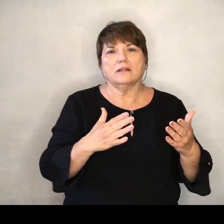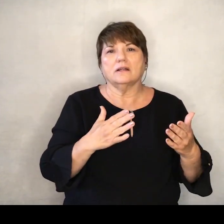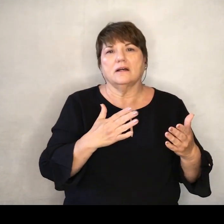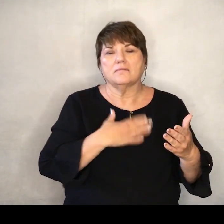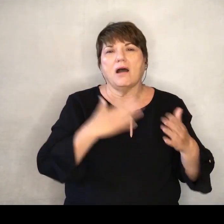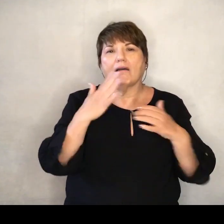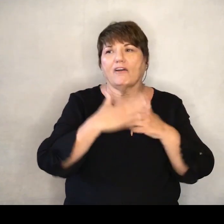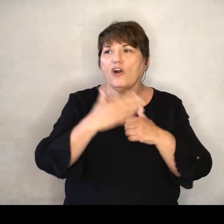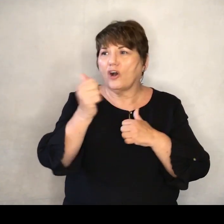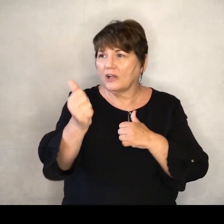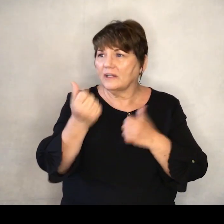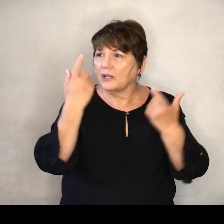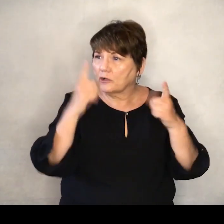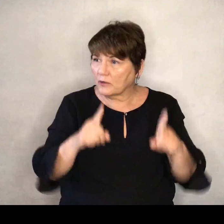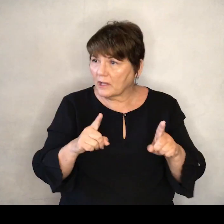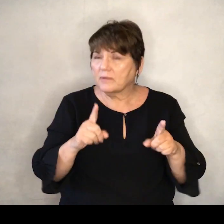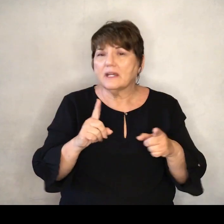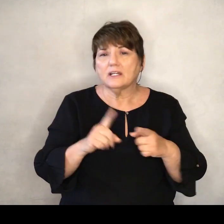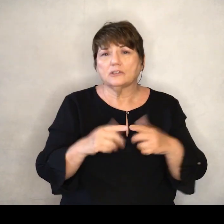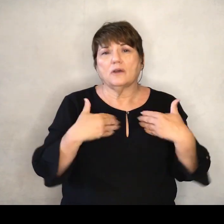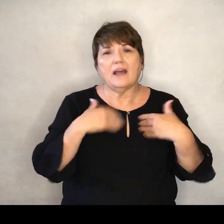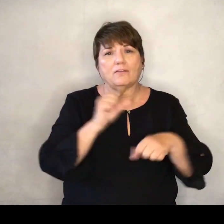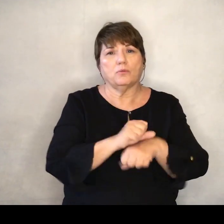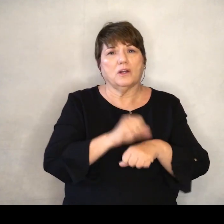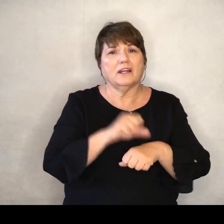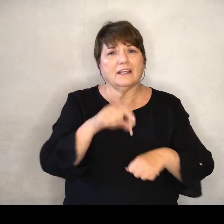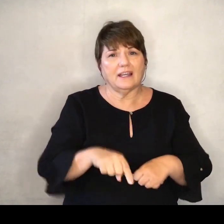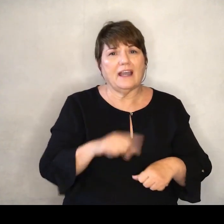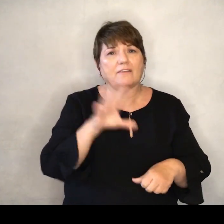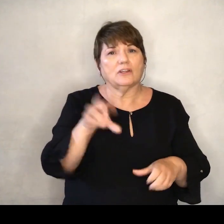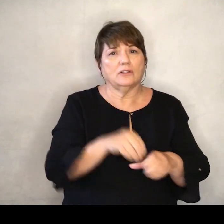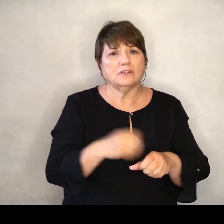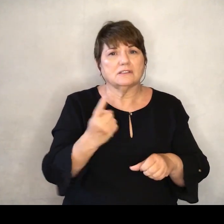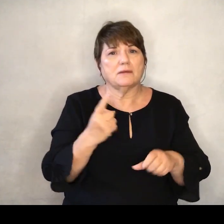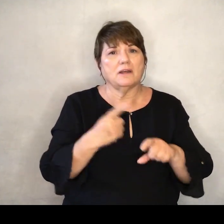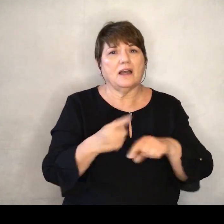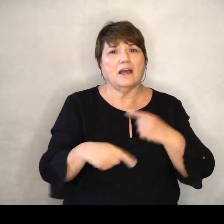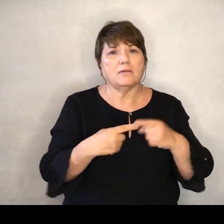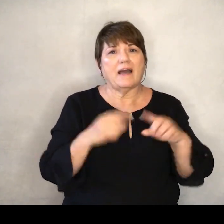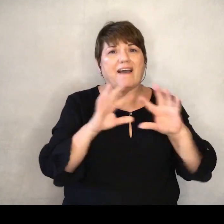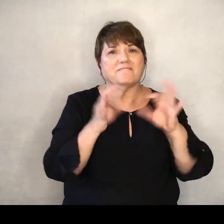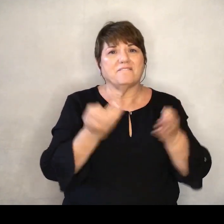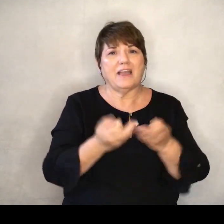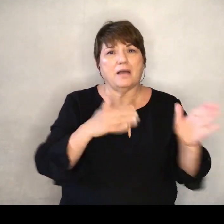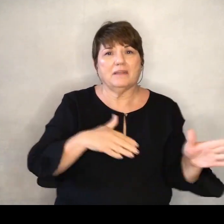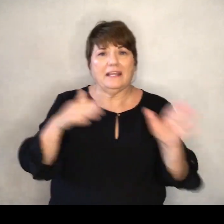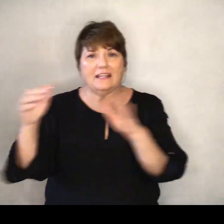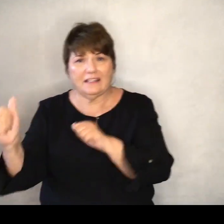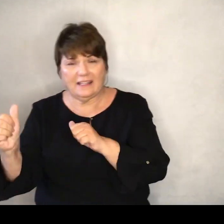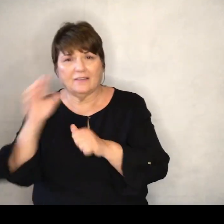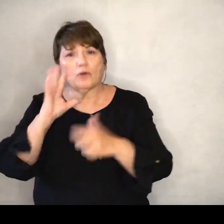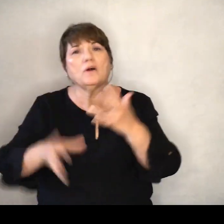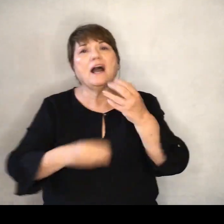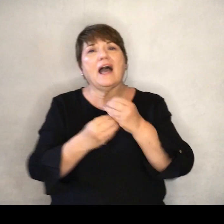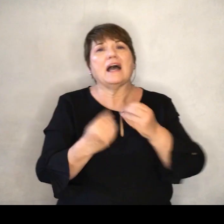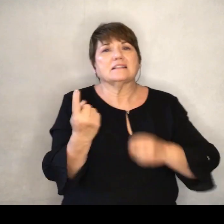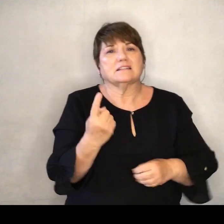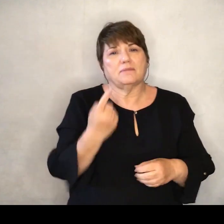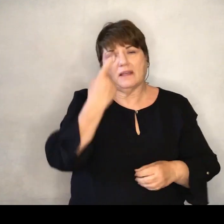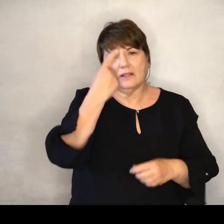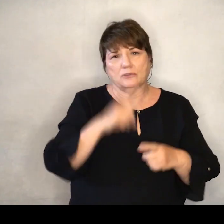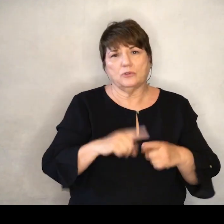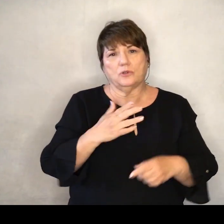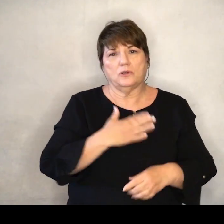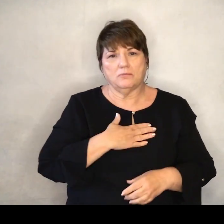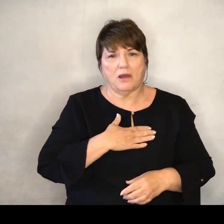call My agreement for having employment here Has to include something about family leave And so they're going to add something on To my